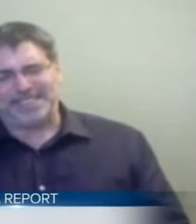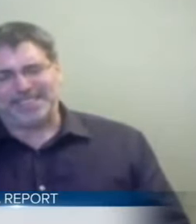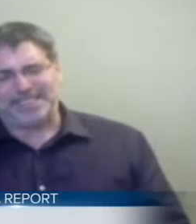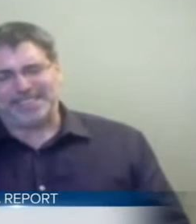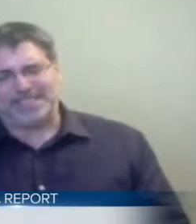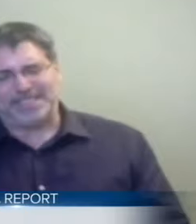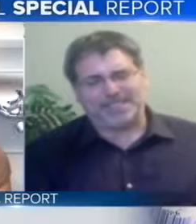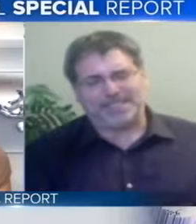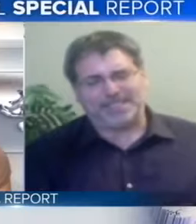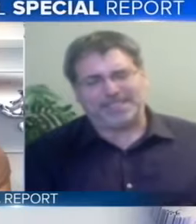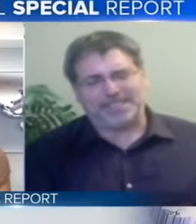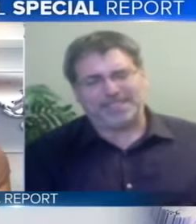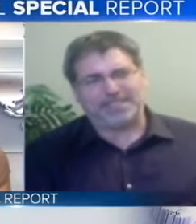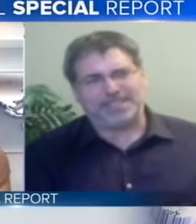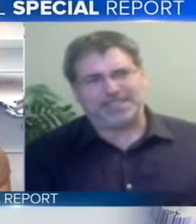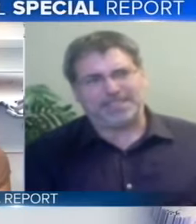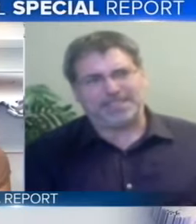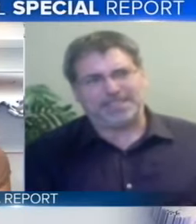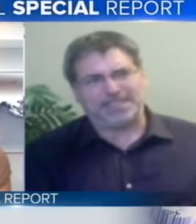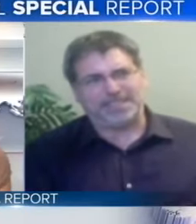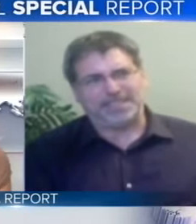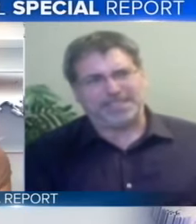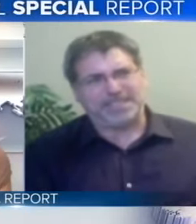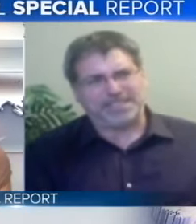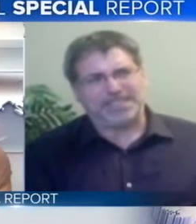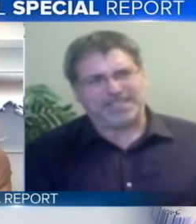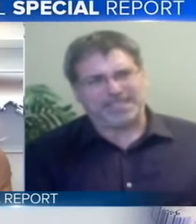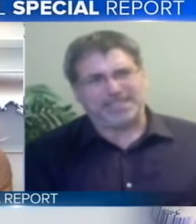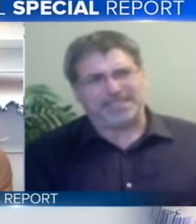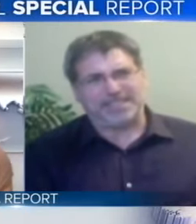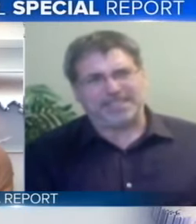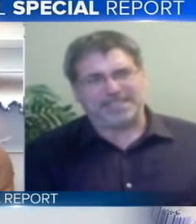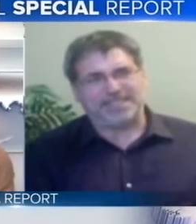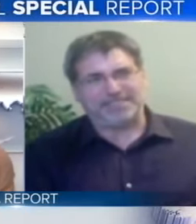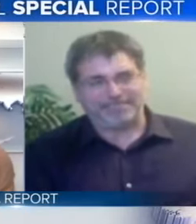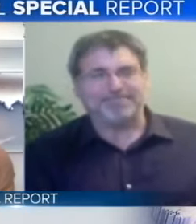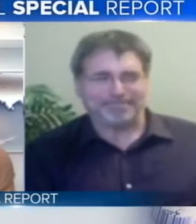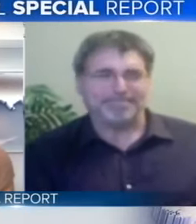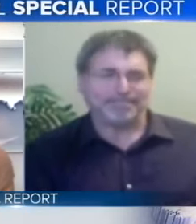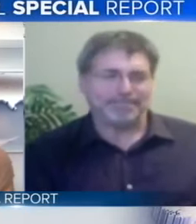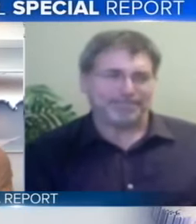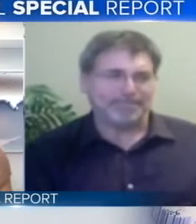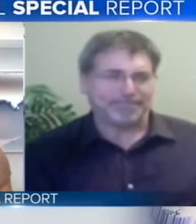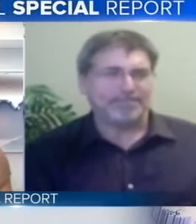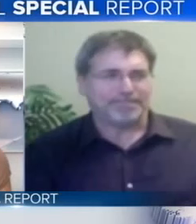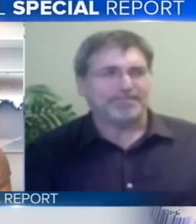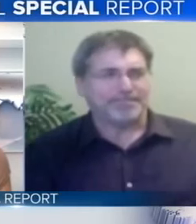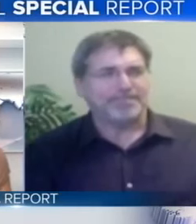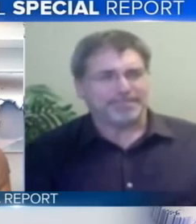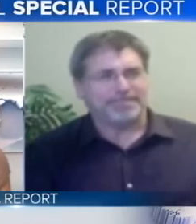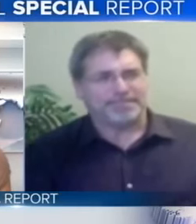Now, we've learned a lot, those of us who are not very familiar with signing, we've learned a lot through this story, particularly that